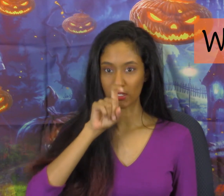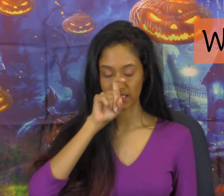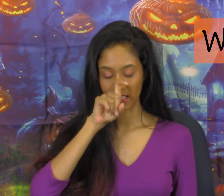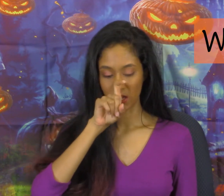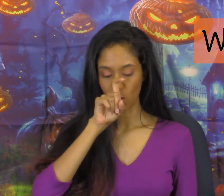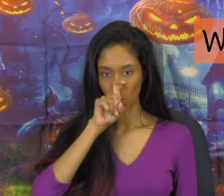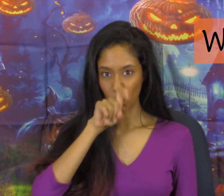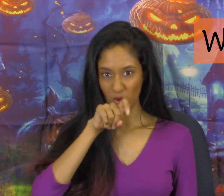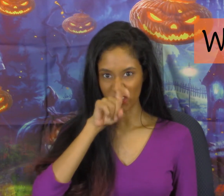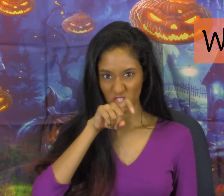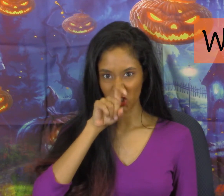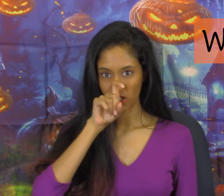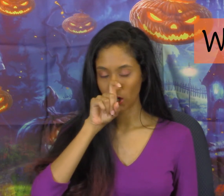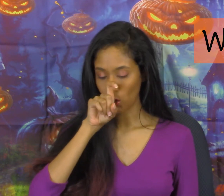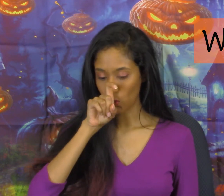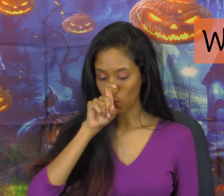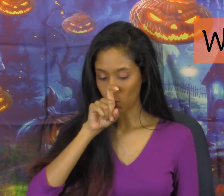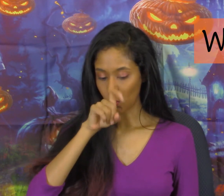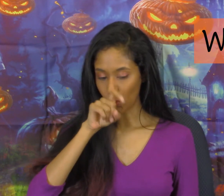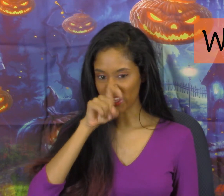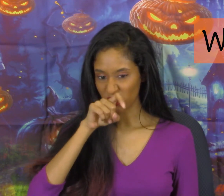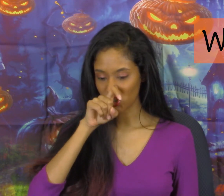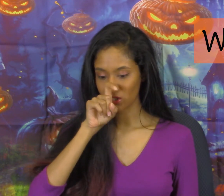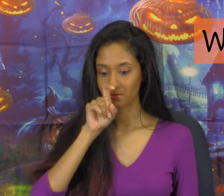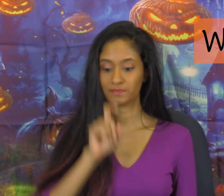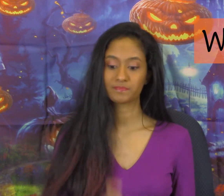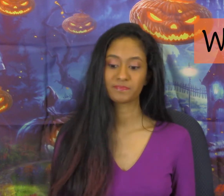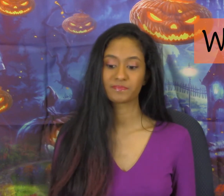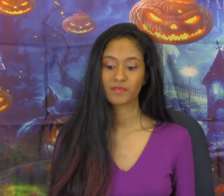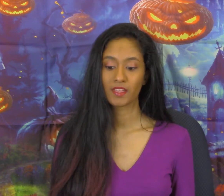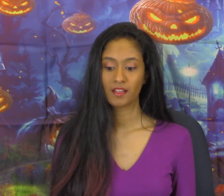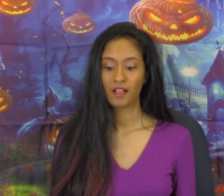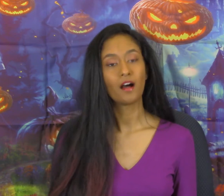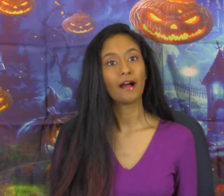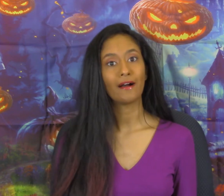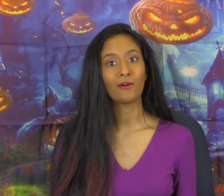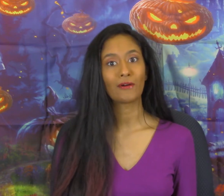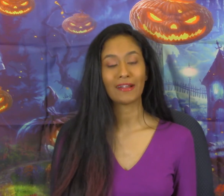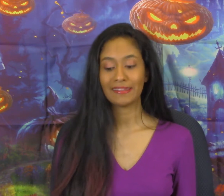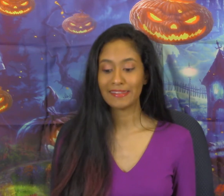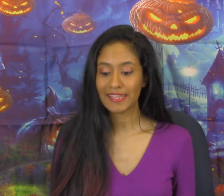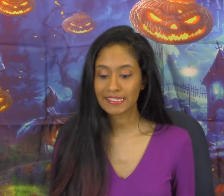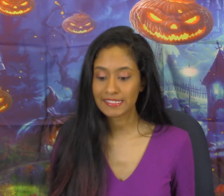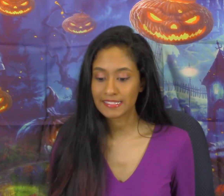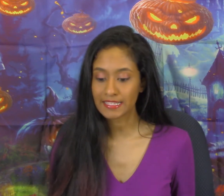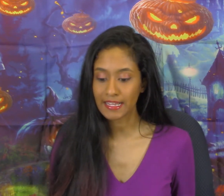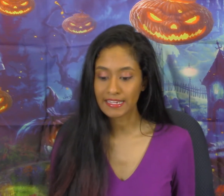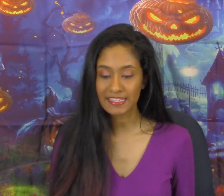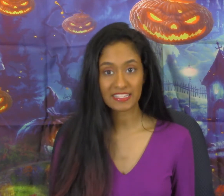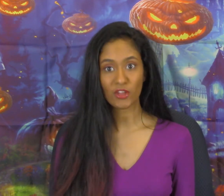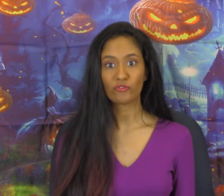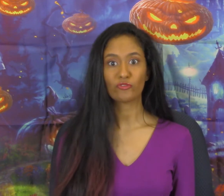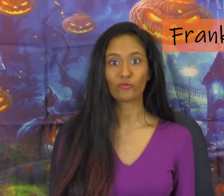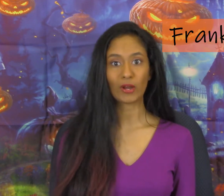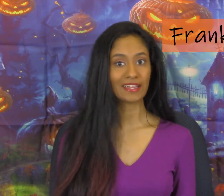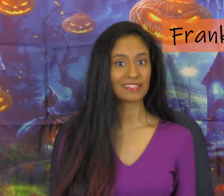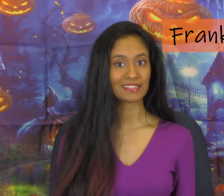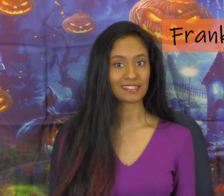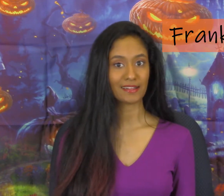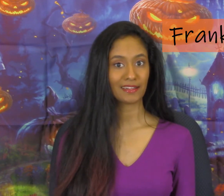which which our next sign is Frankenstein